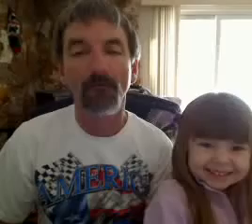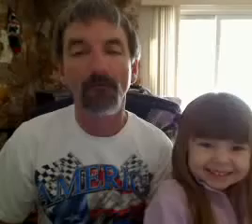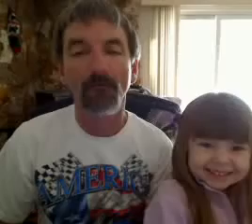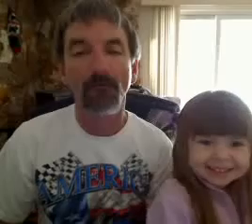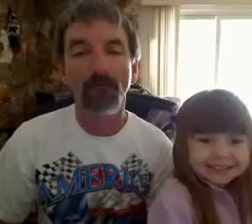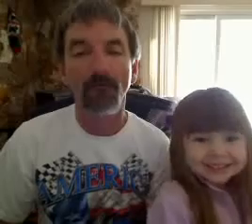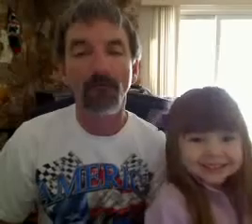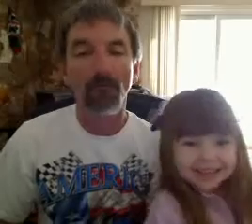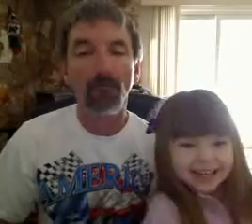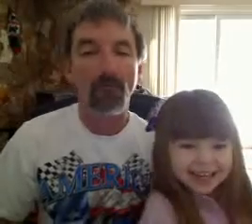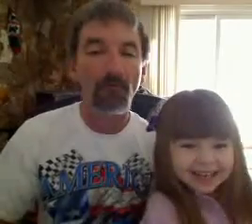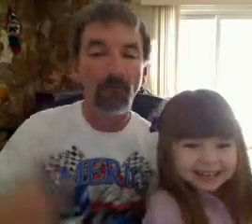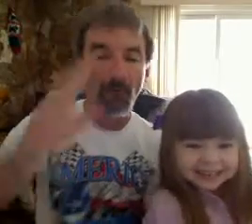Hello.